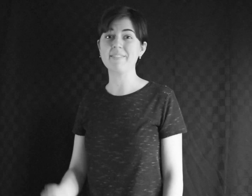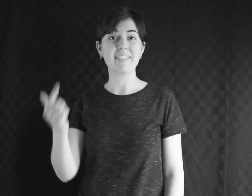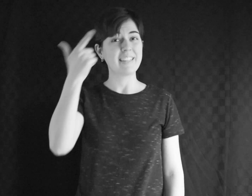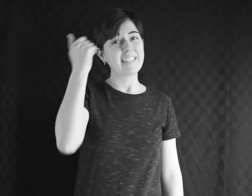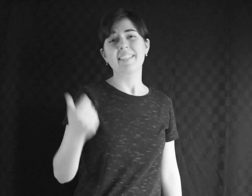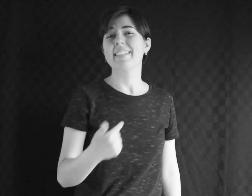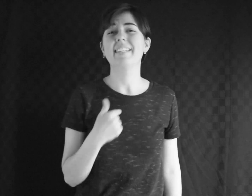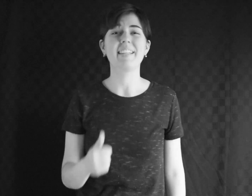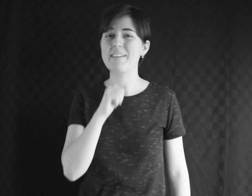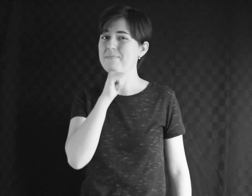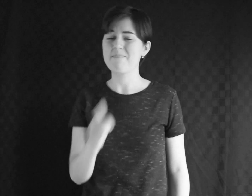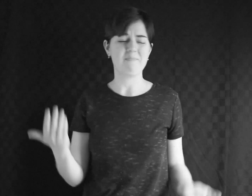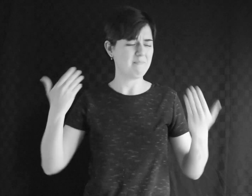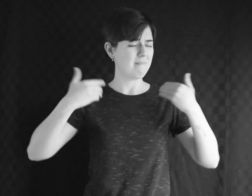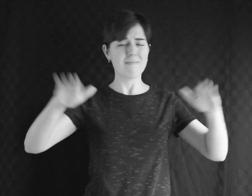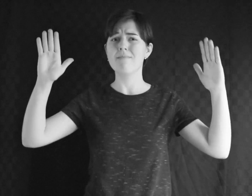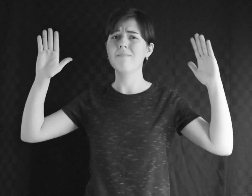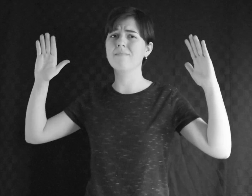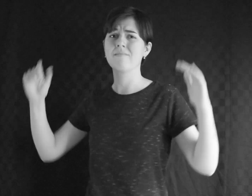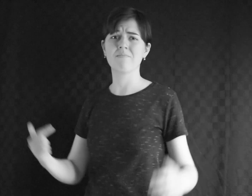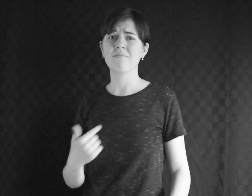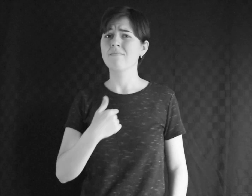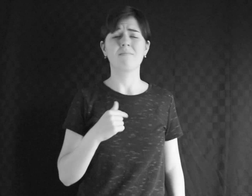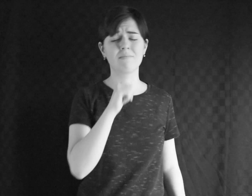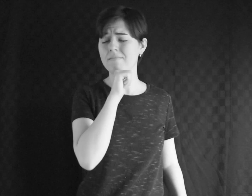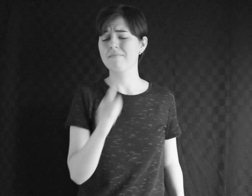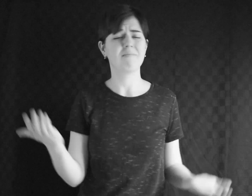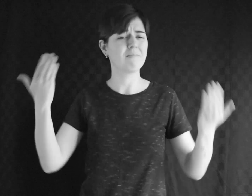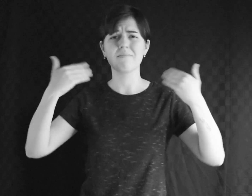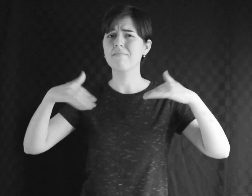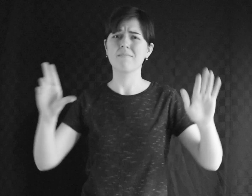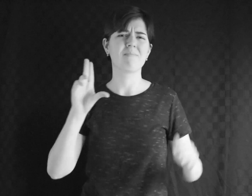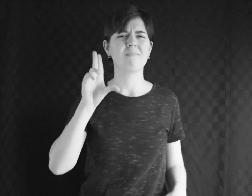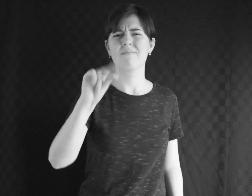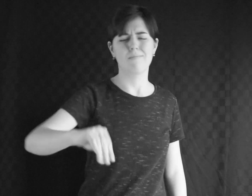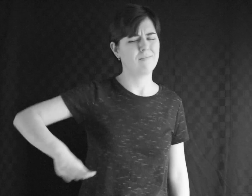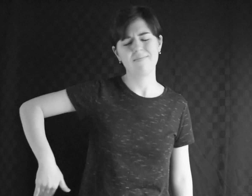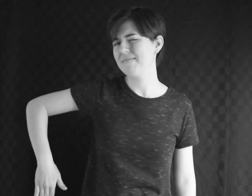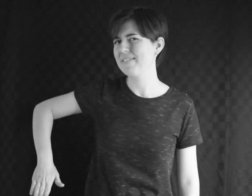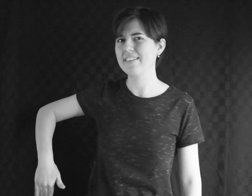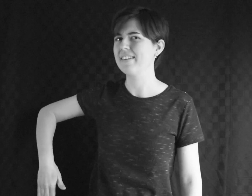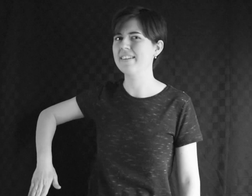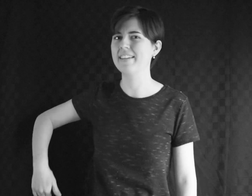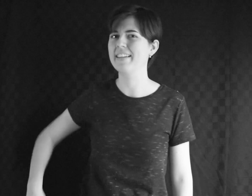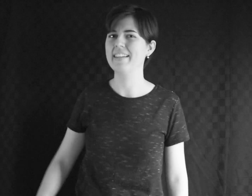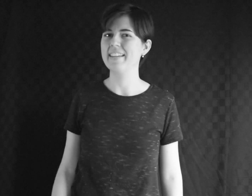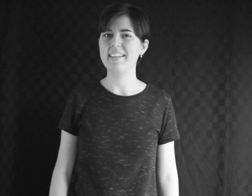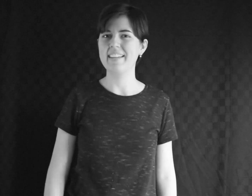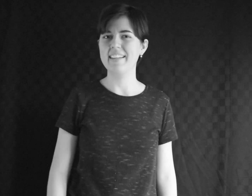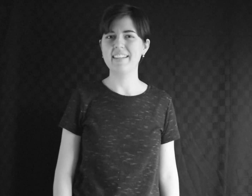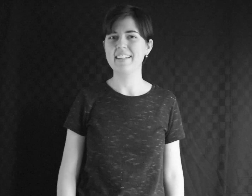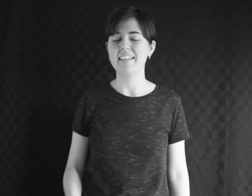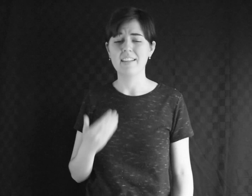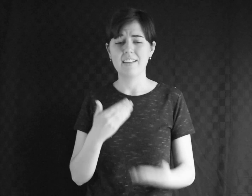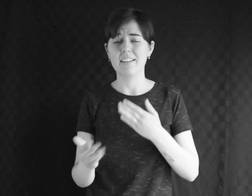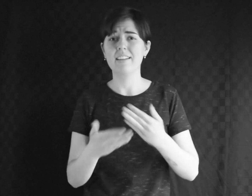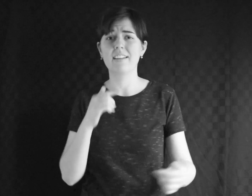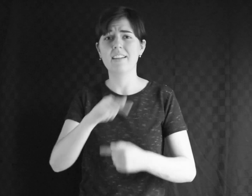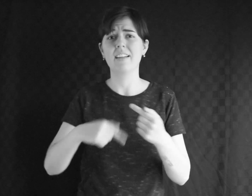Cause I'm not giving up I'm not giving up, giving up, no not yet Even when